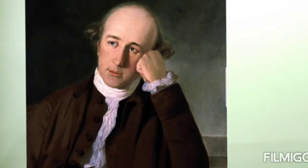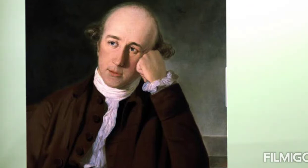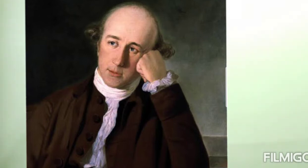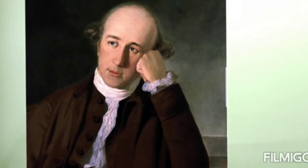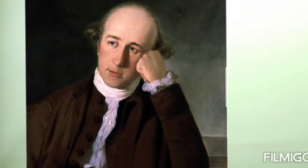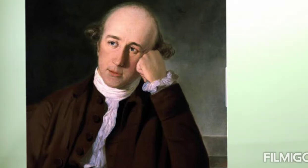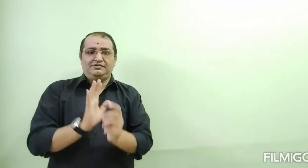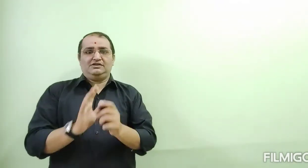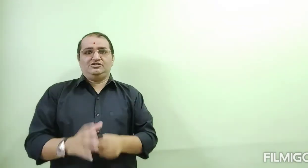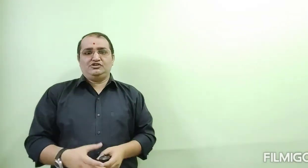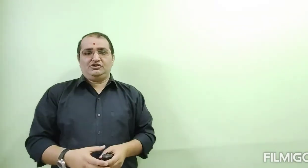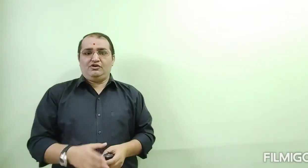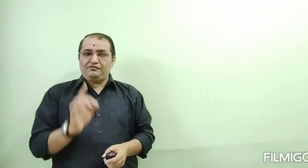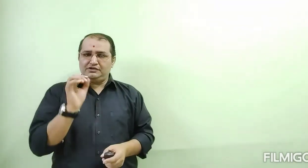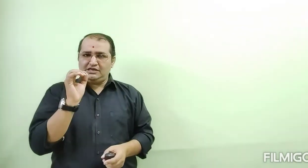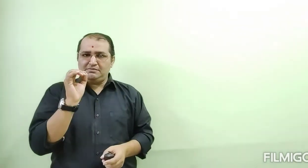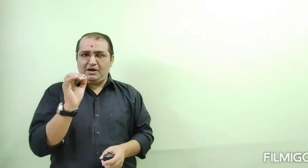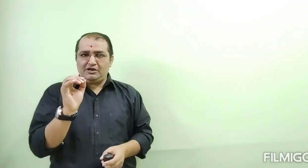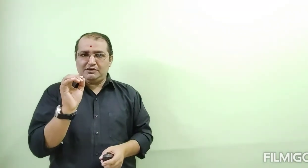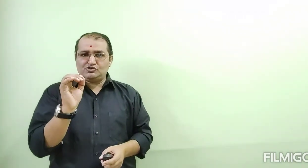first Governor General of India. So,